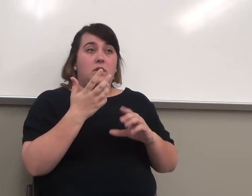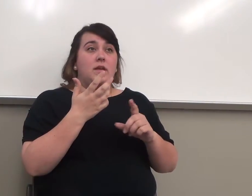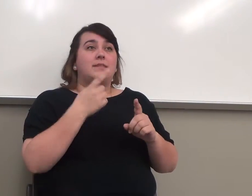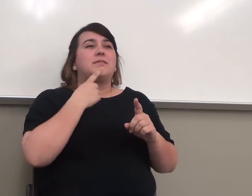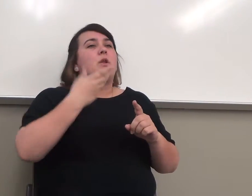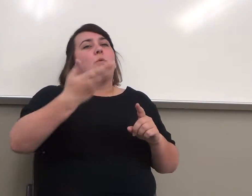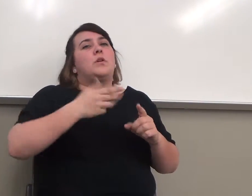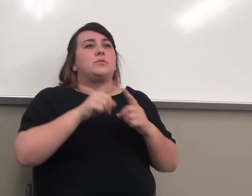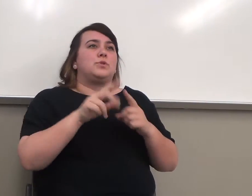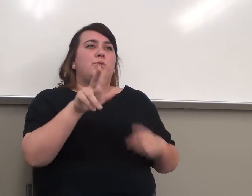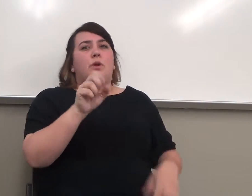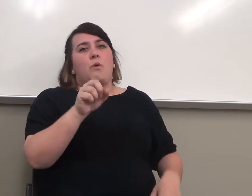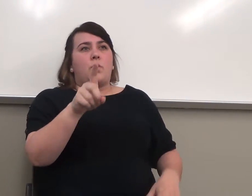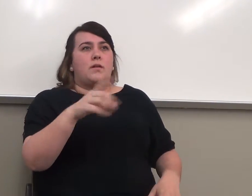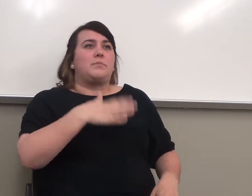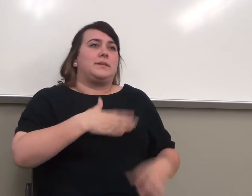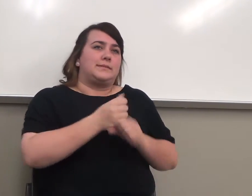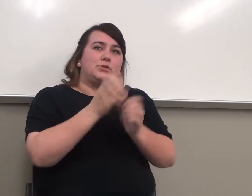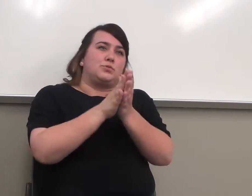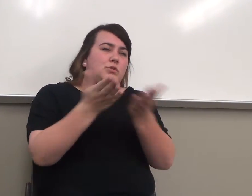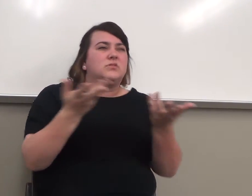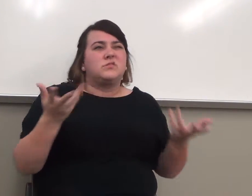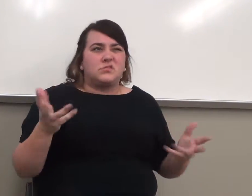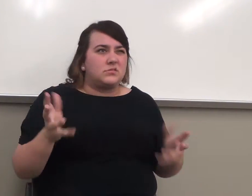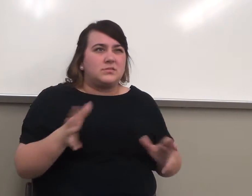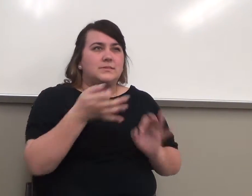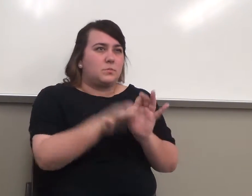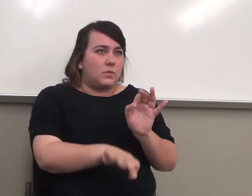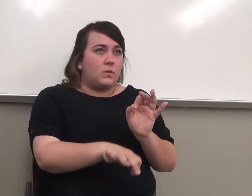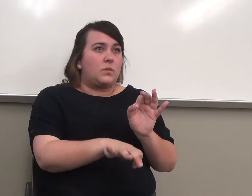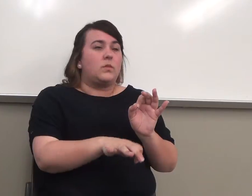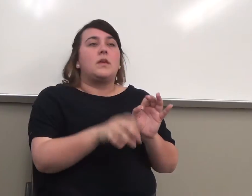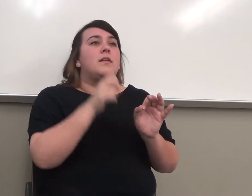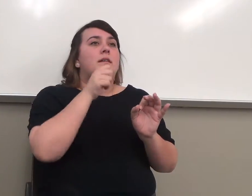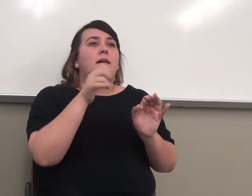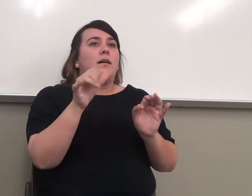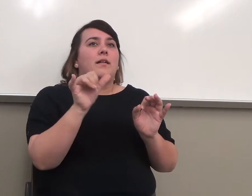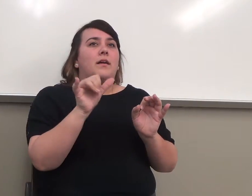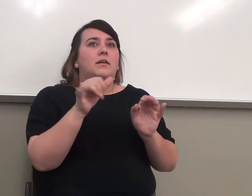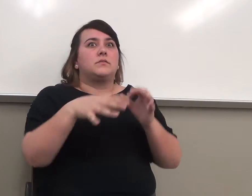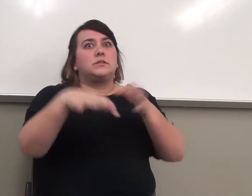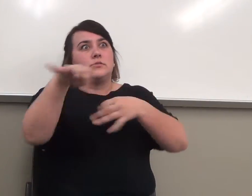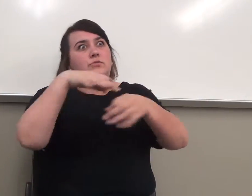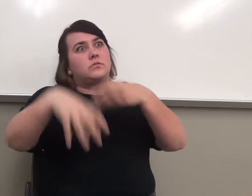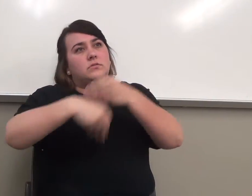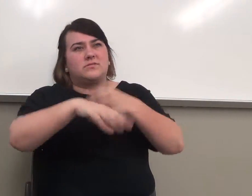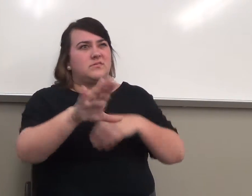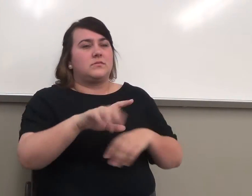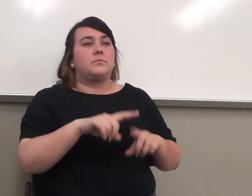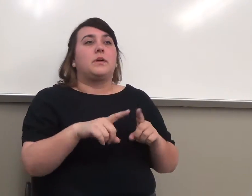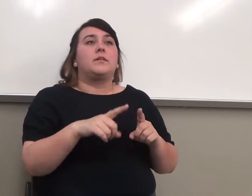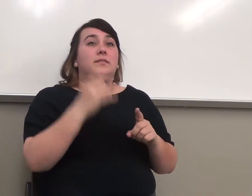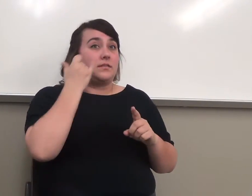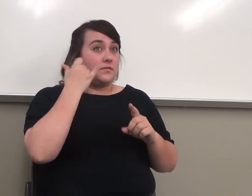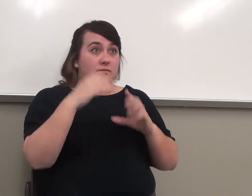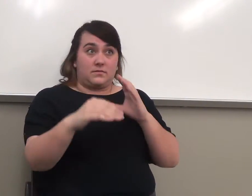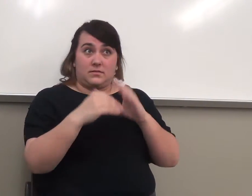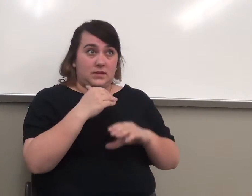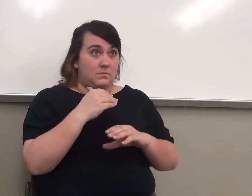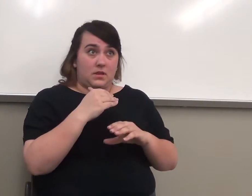to 301. Please get your books and all that stuff. It wasn't. If you didn't get it, it's the content of the email